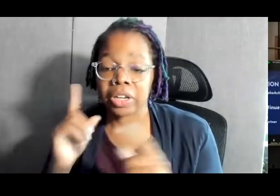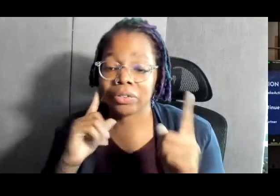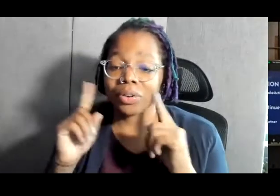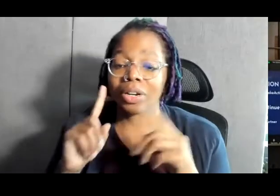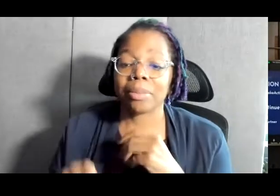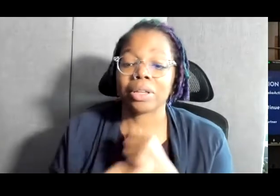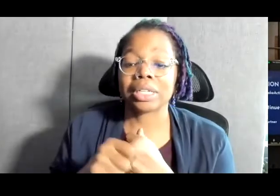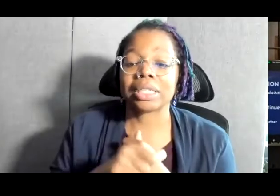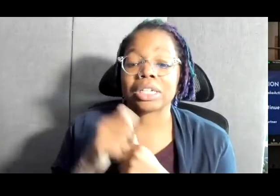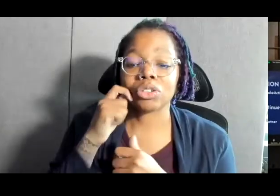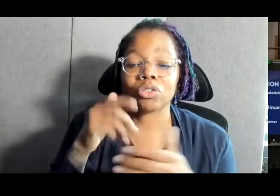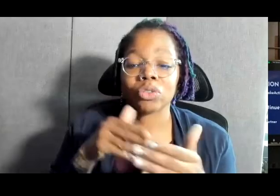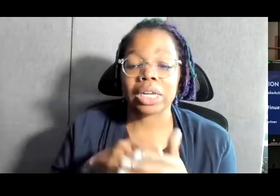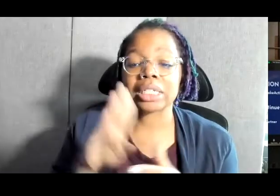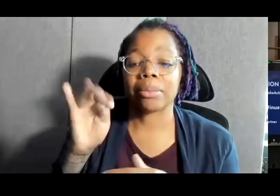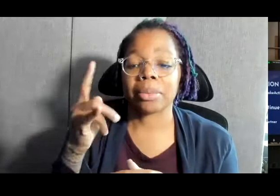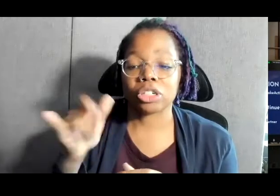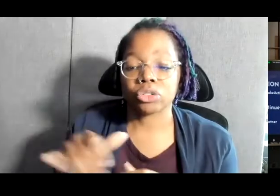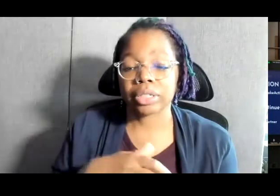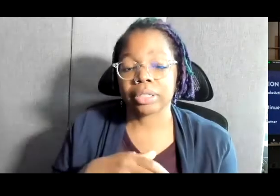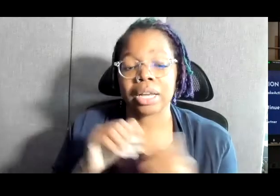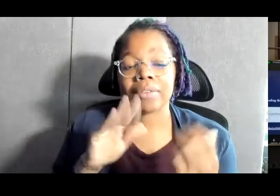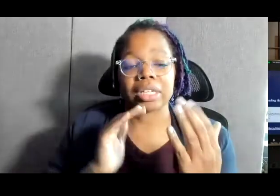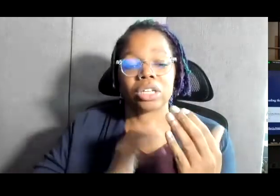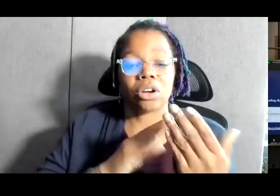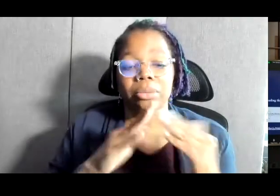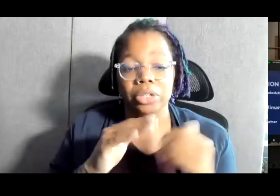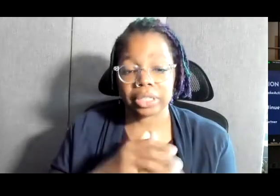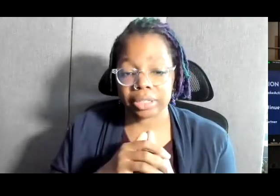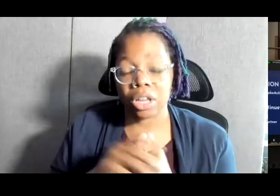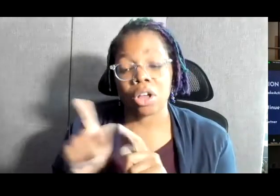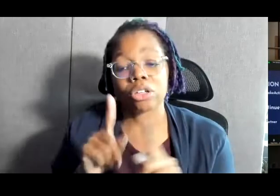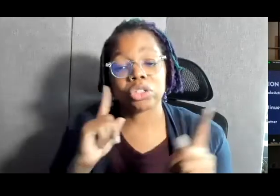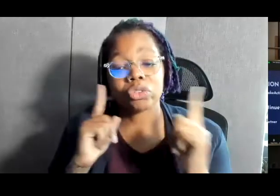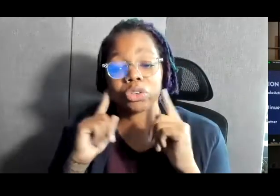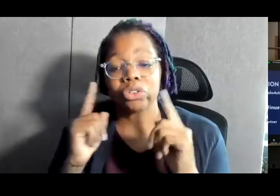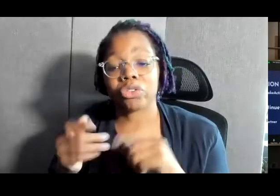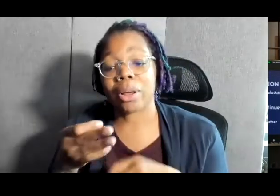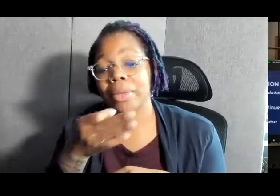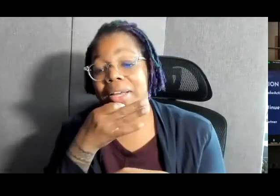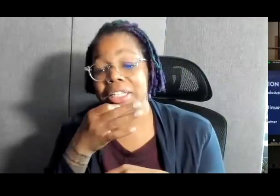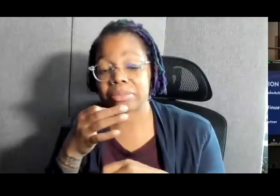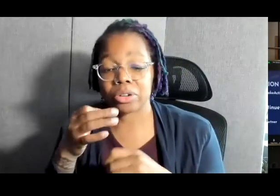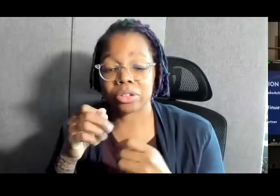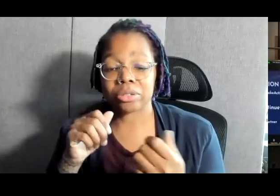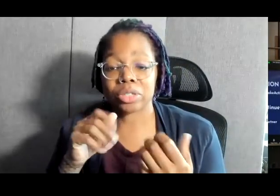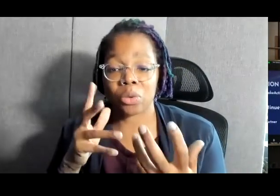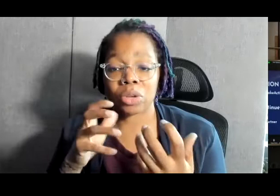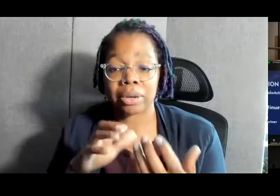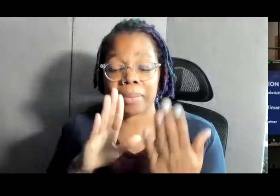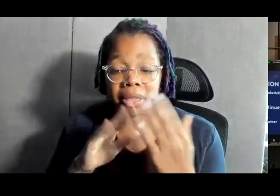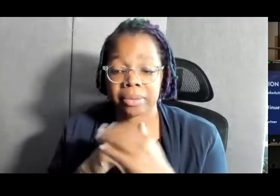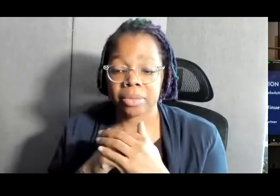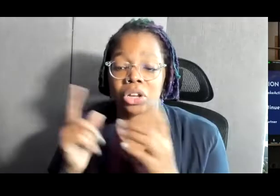dangers of racism and bigotry facing our communities. And you've heard from experts who are working to combat that. You've heard